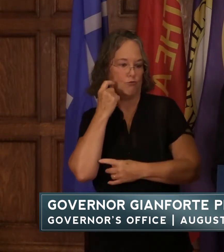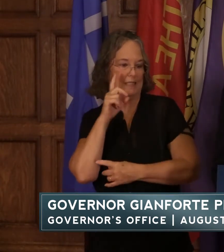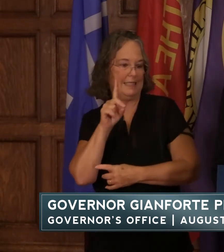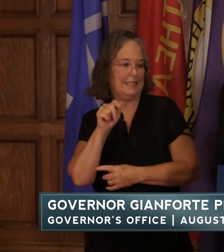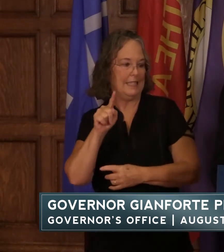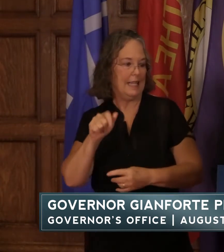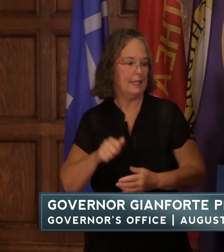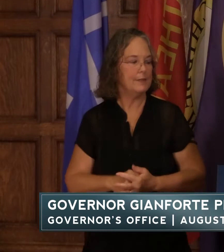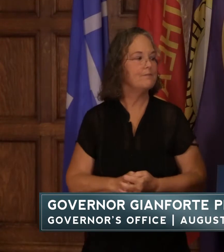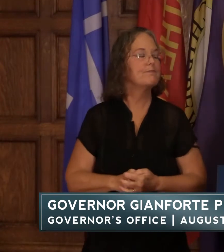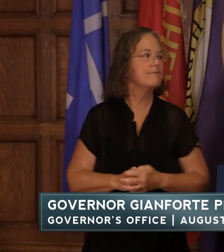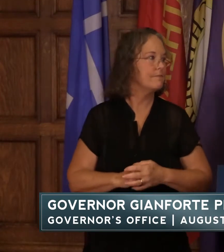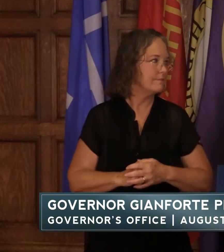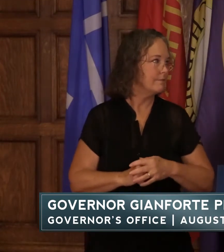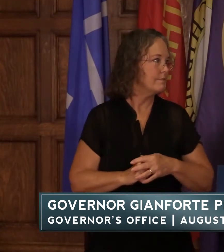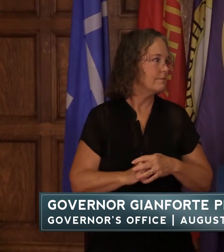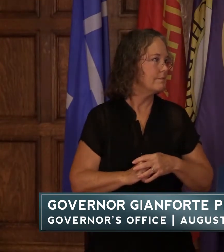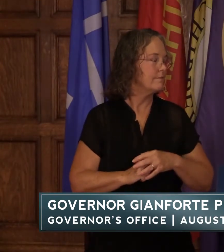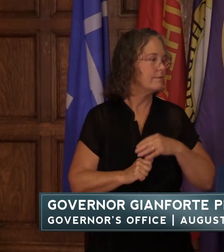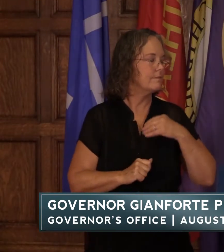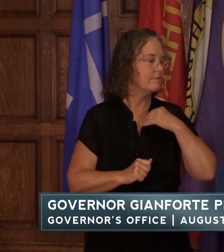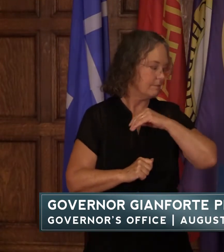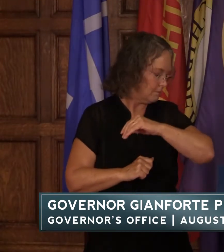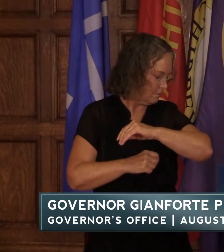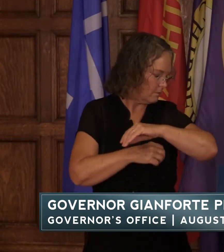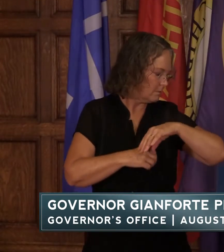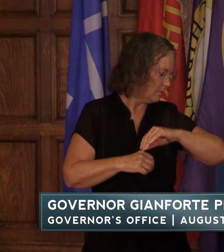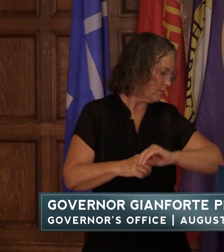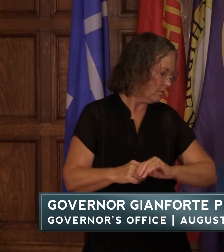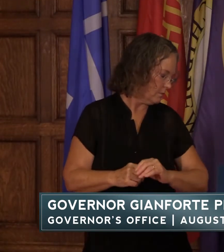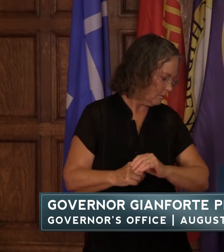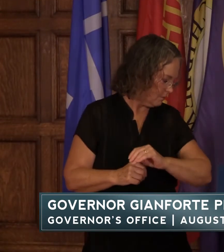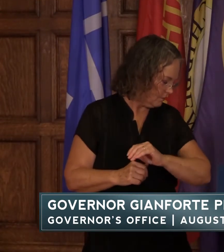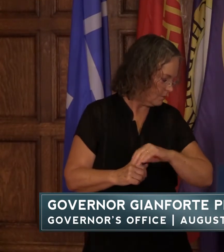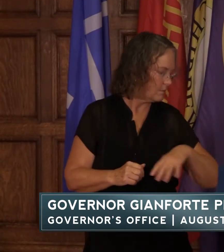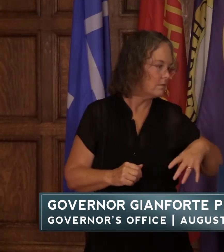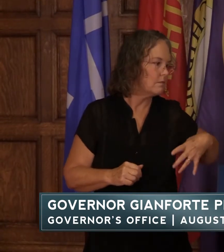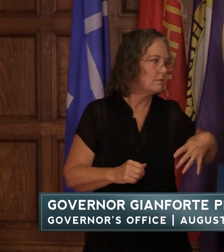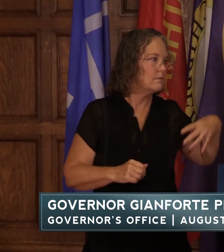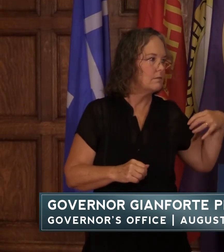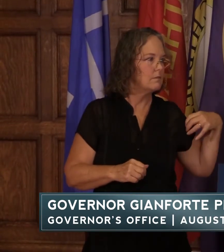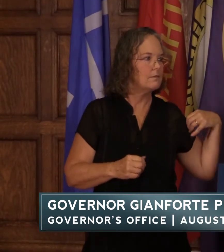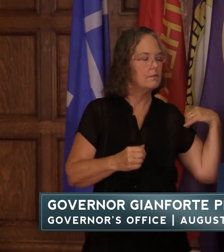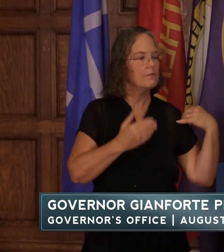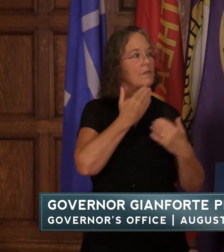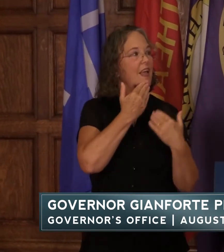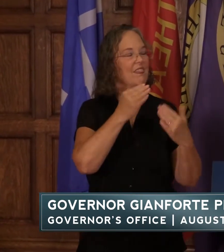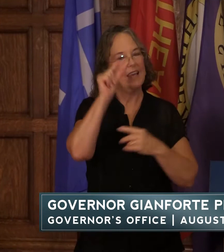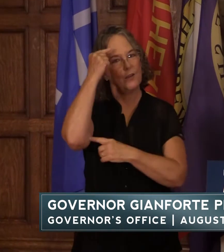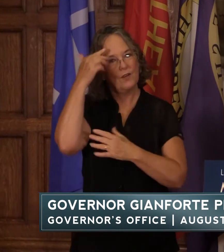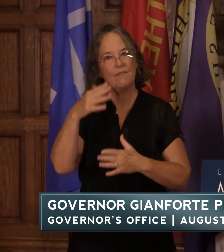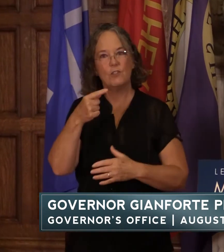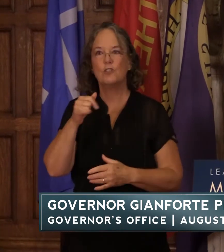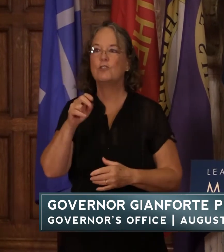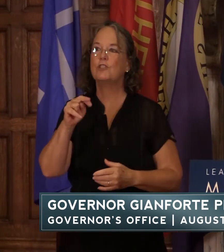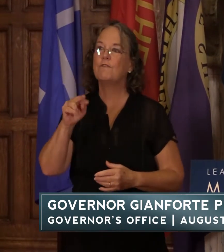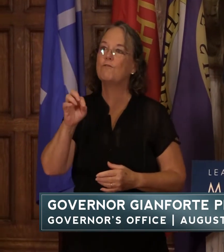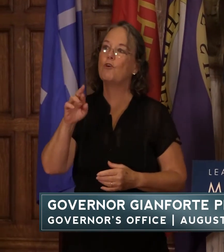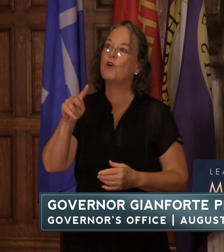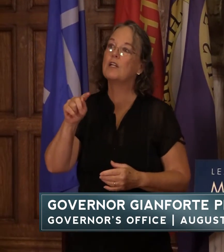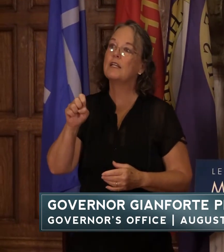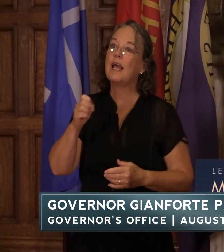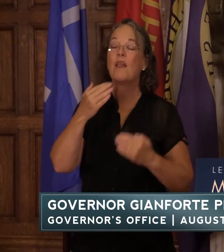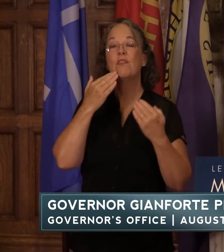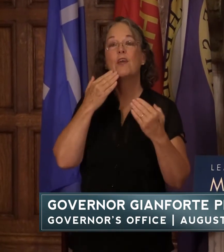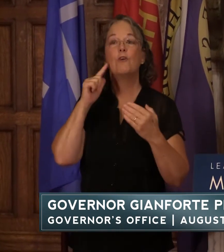thank you governor gianforte and thanks